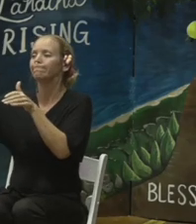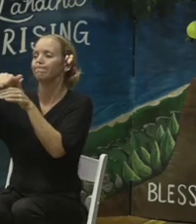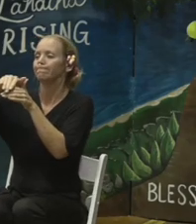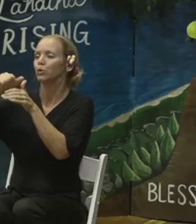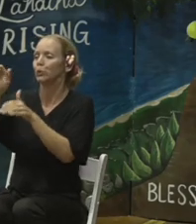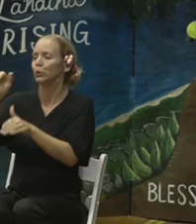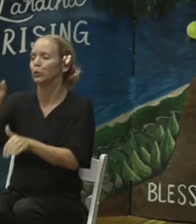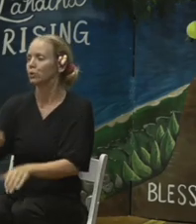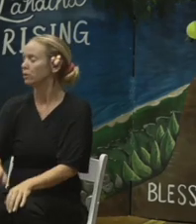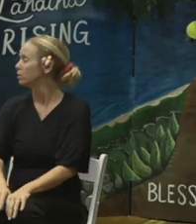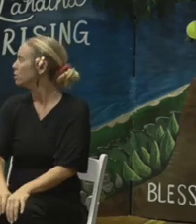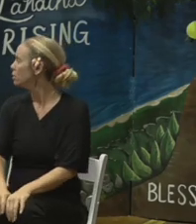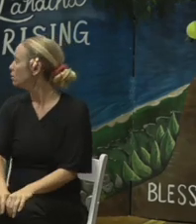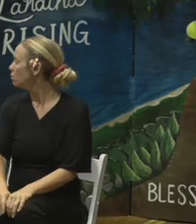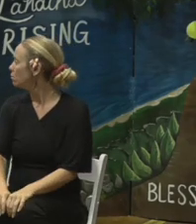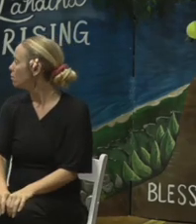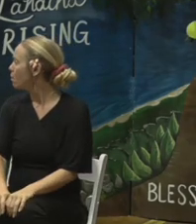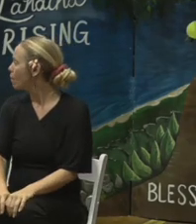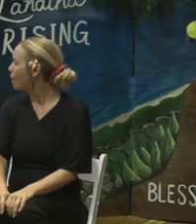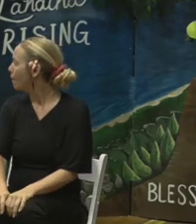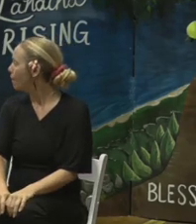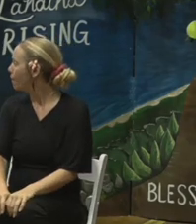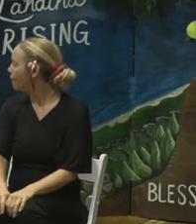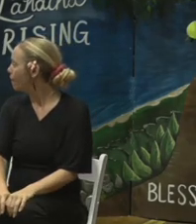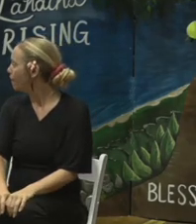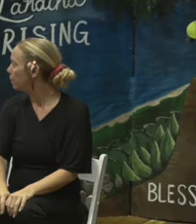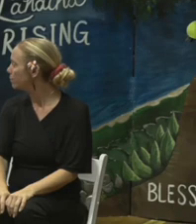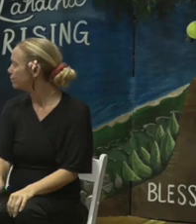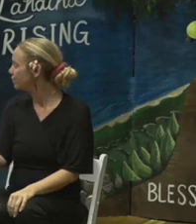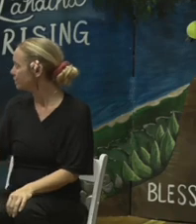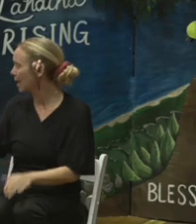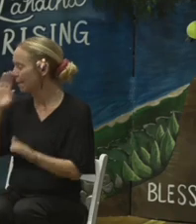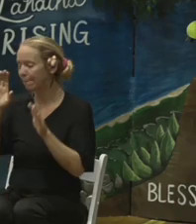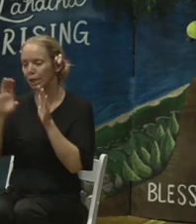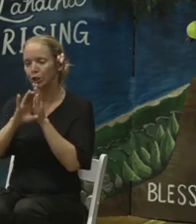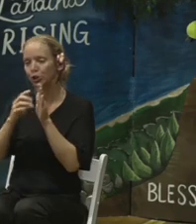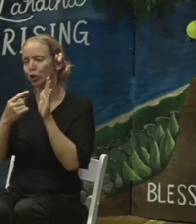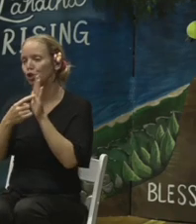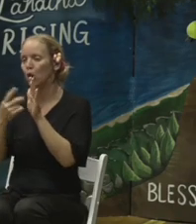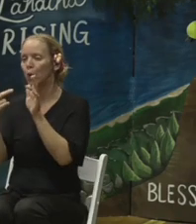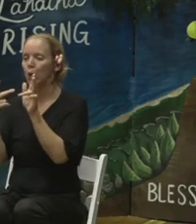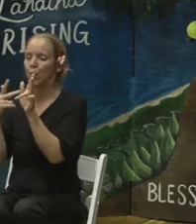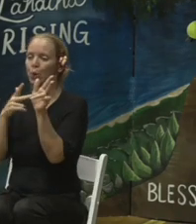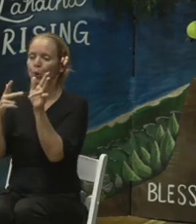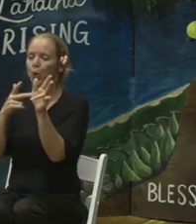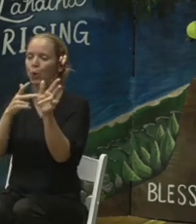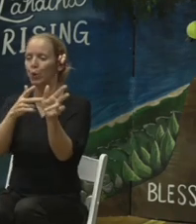This picture is just showing a convoy of trucks transporting the burrito wraps.